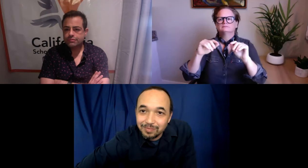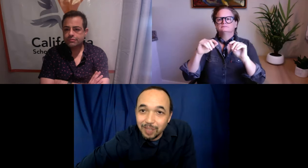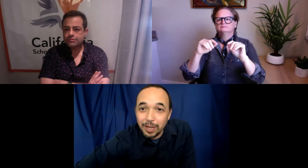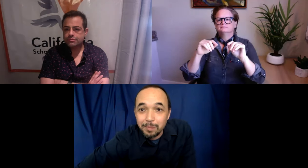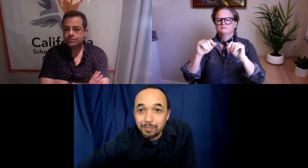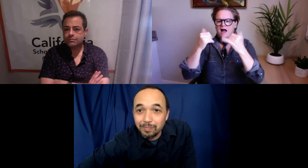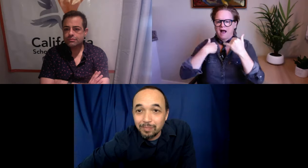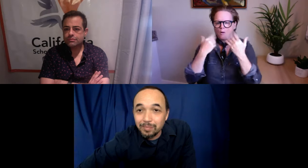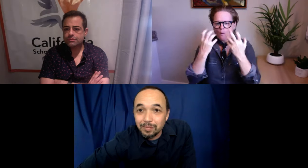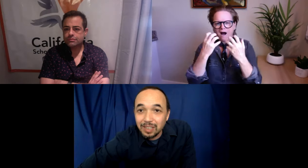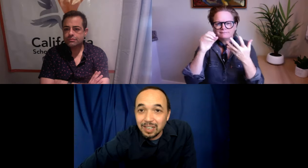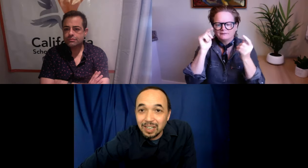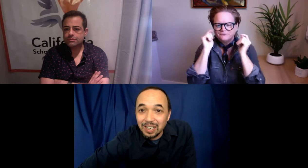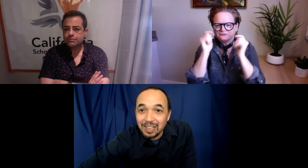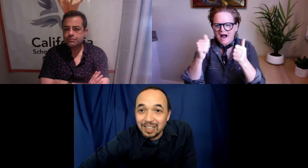Okay.